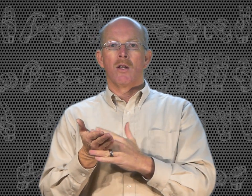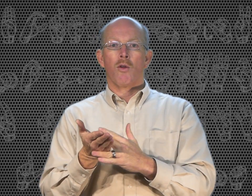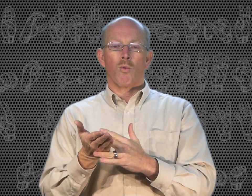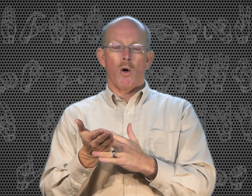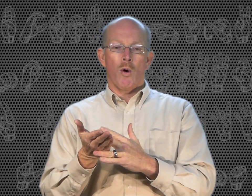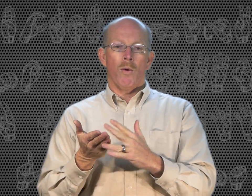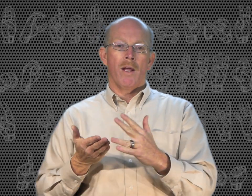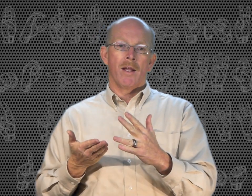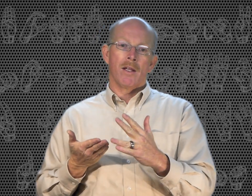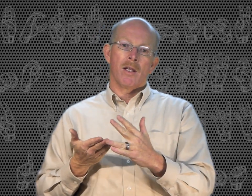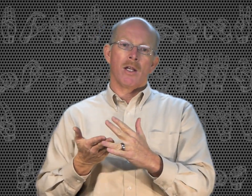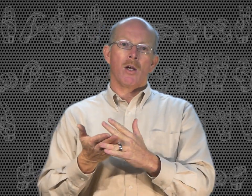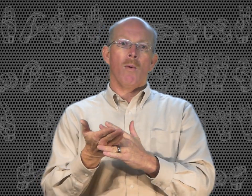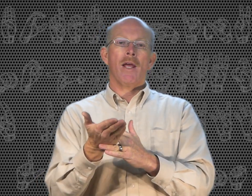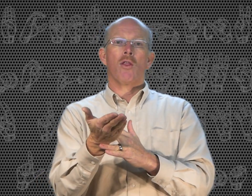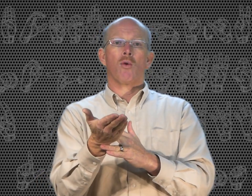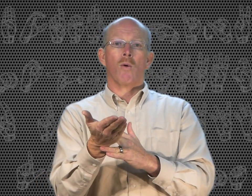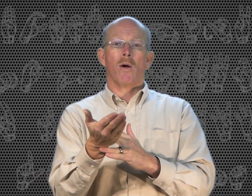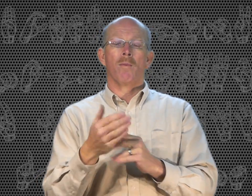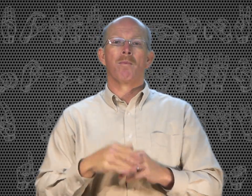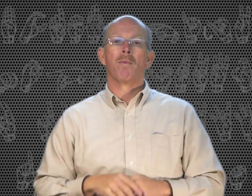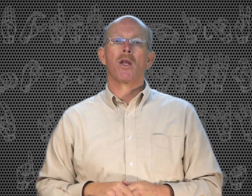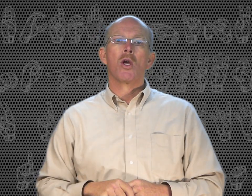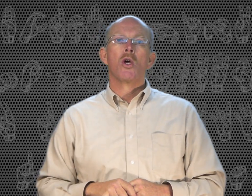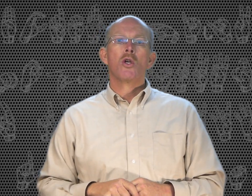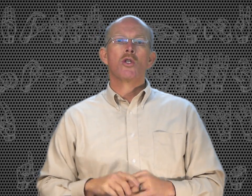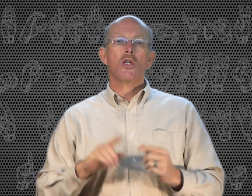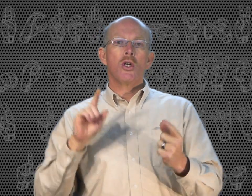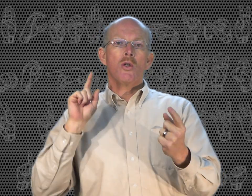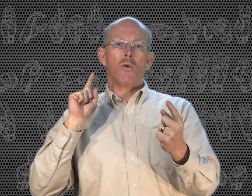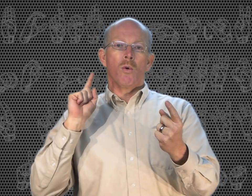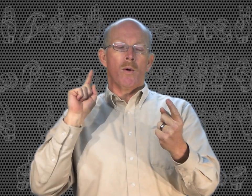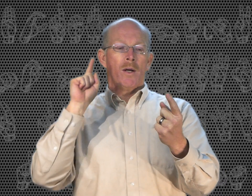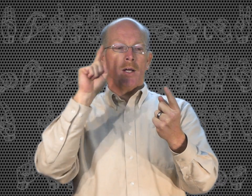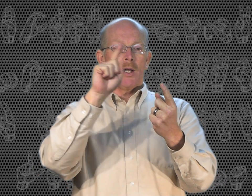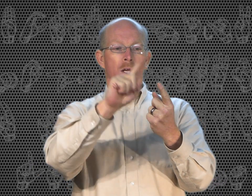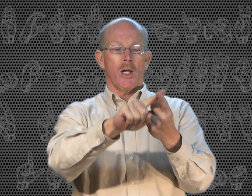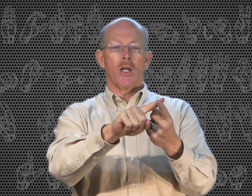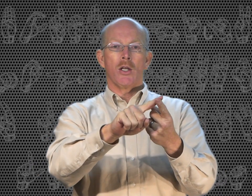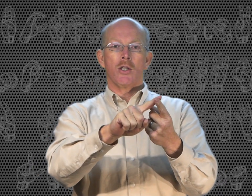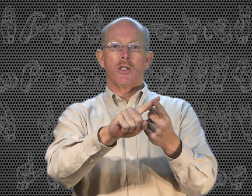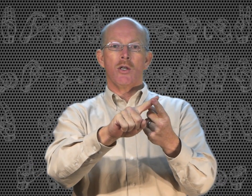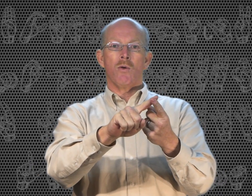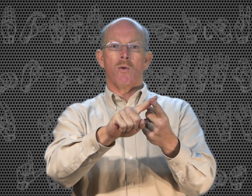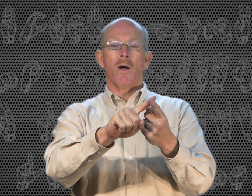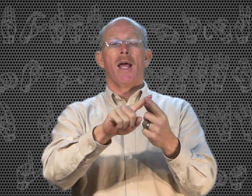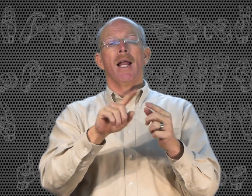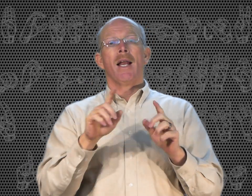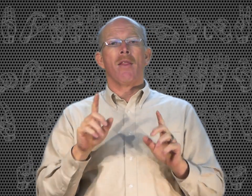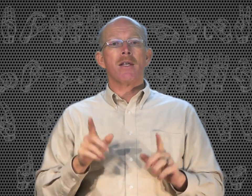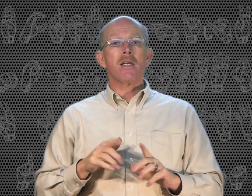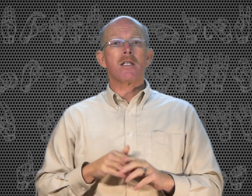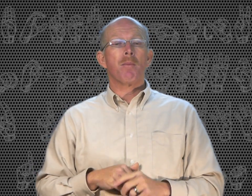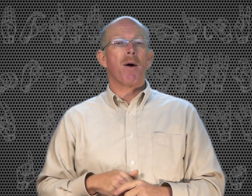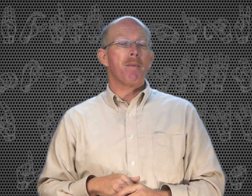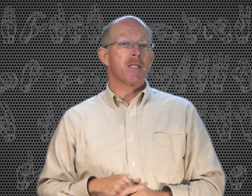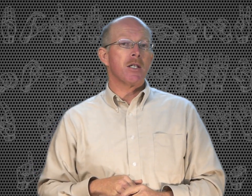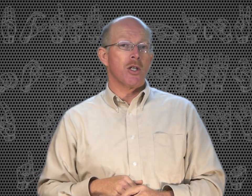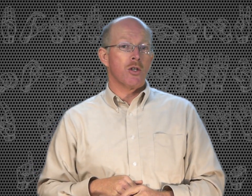Through. Going through. Through. To. To. Now, this is the preposition